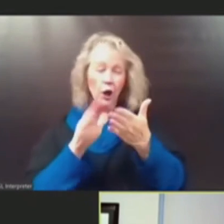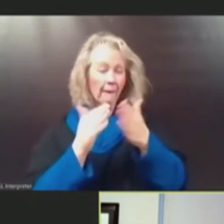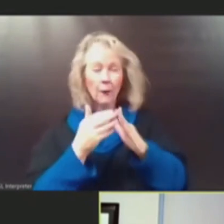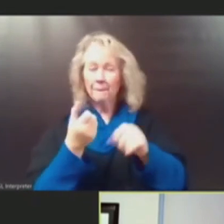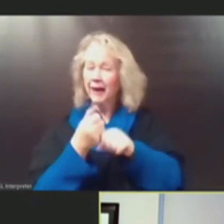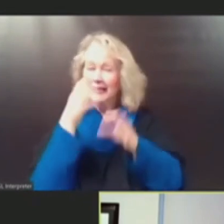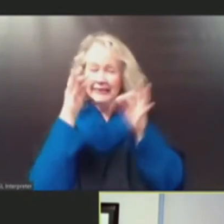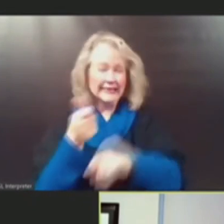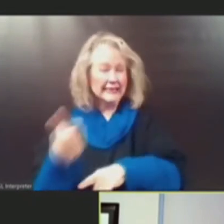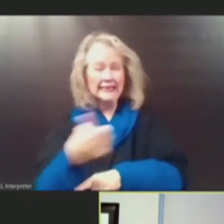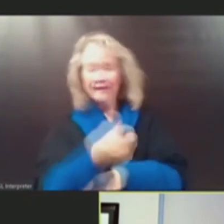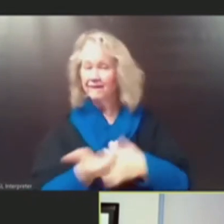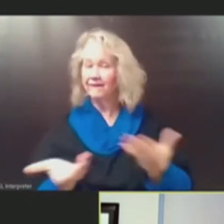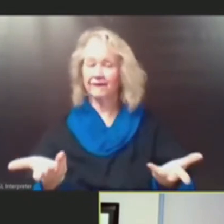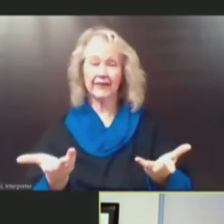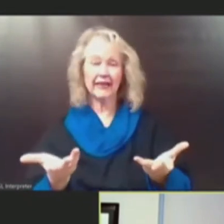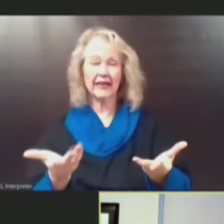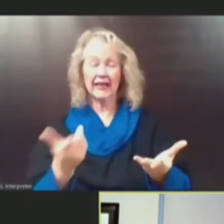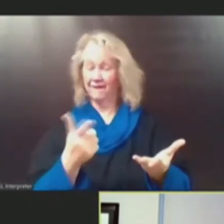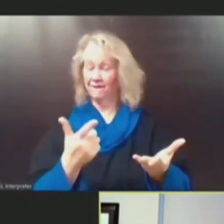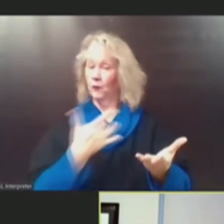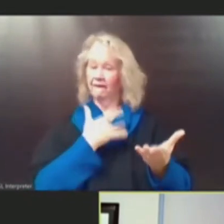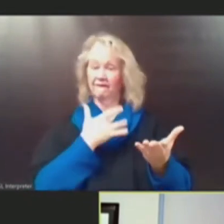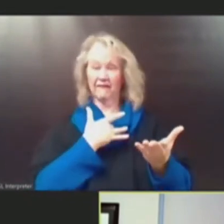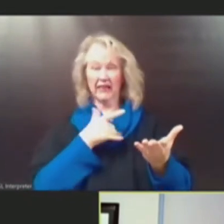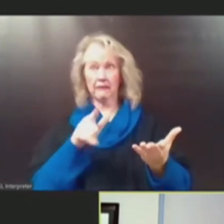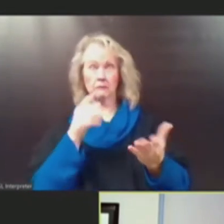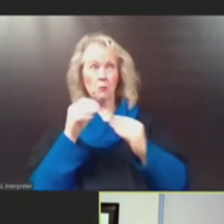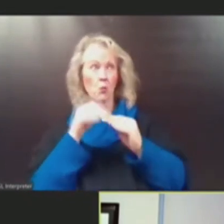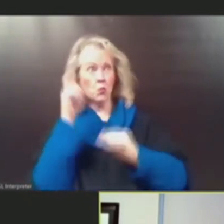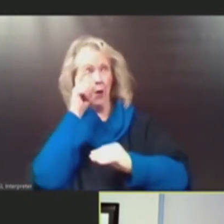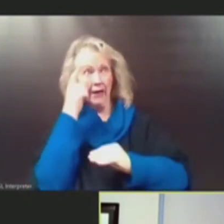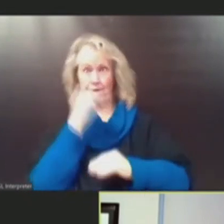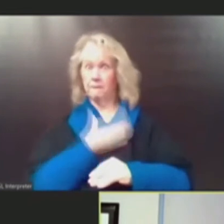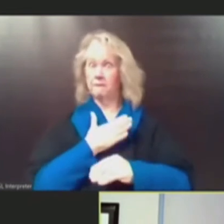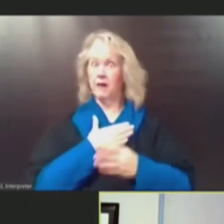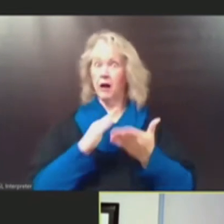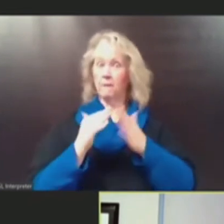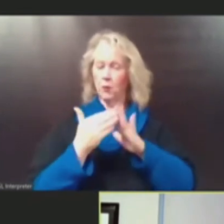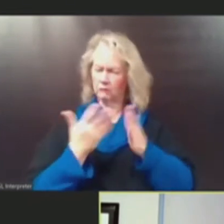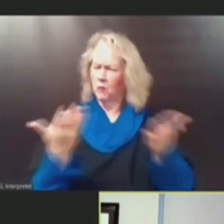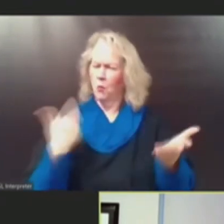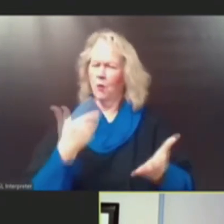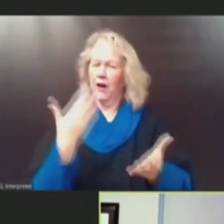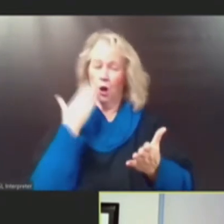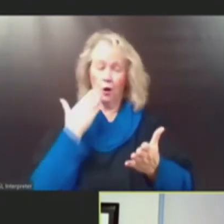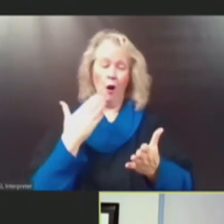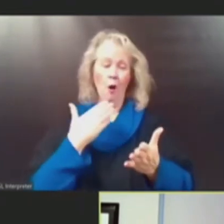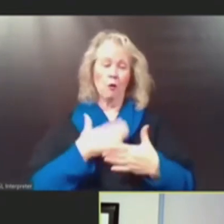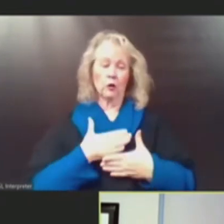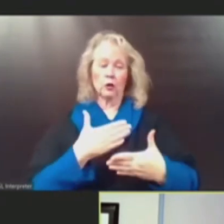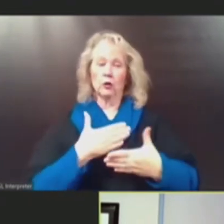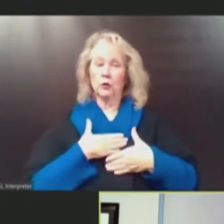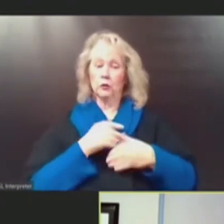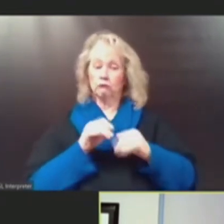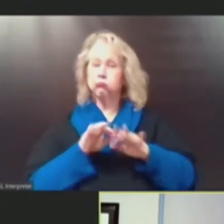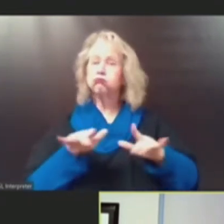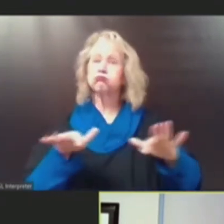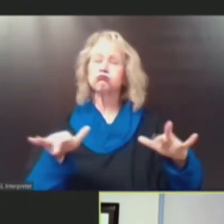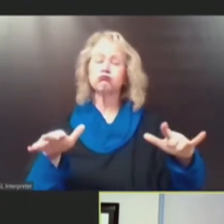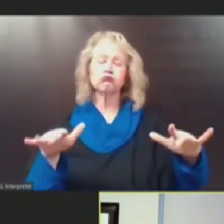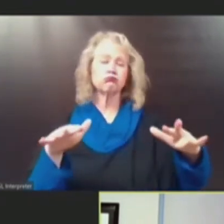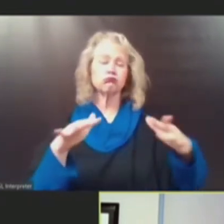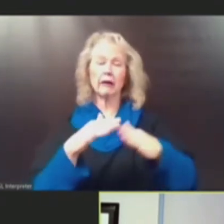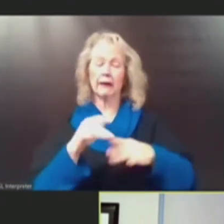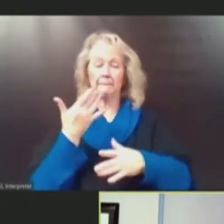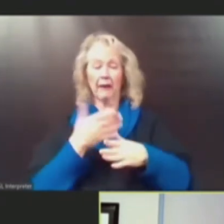to decide if they think that that is the better thing to do. We know that respiratory viruses transmit, and if a community